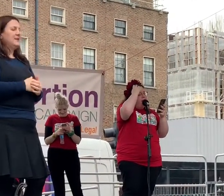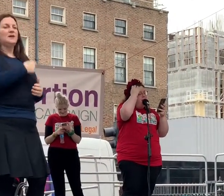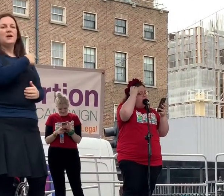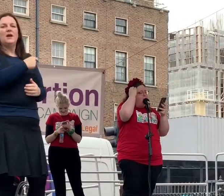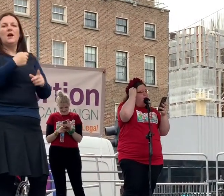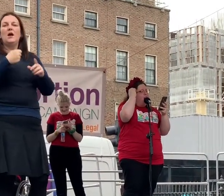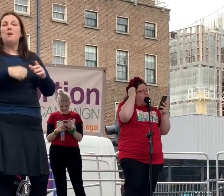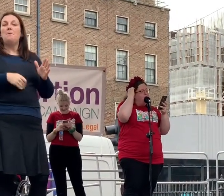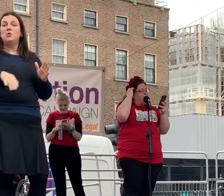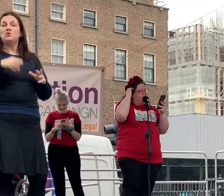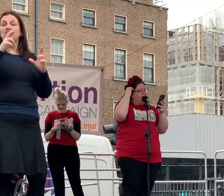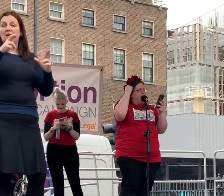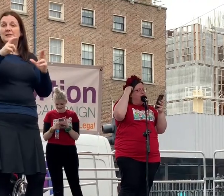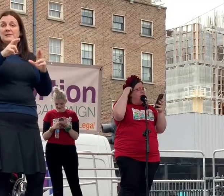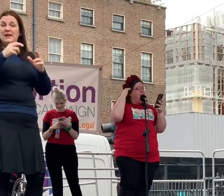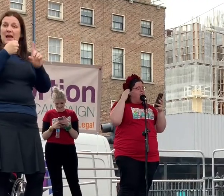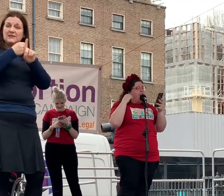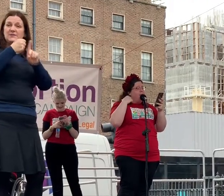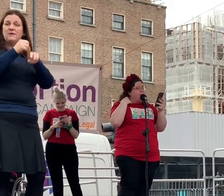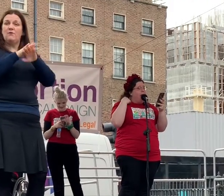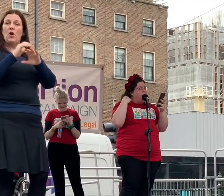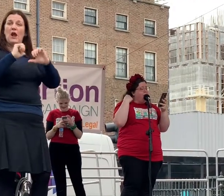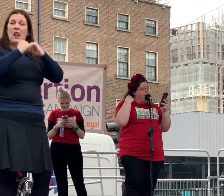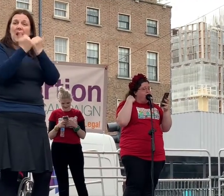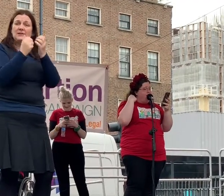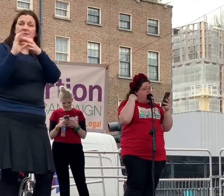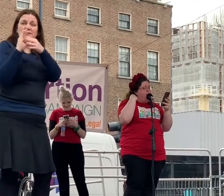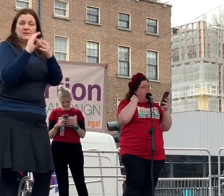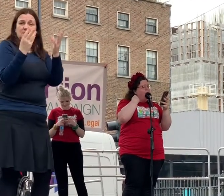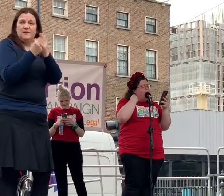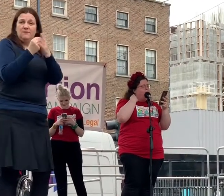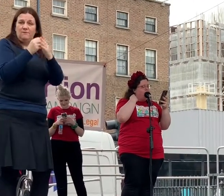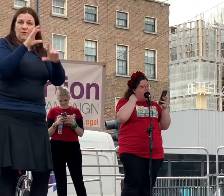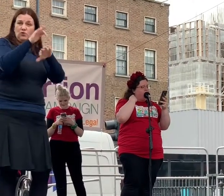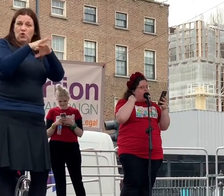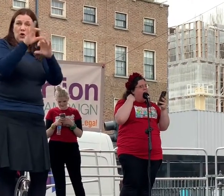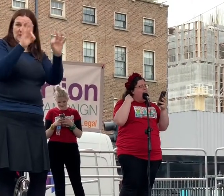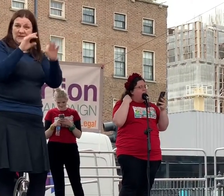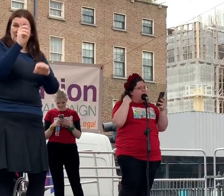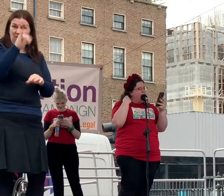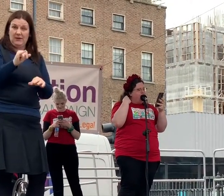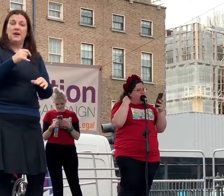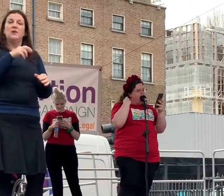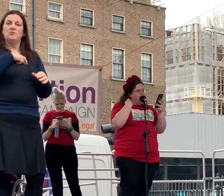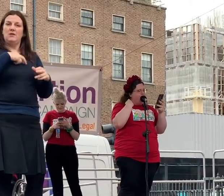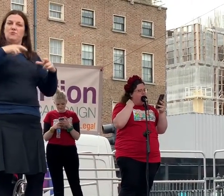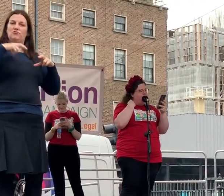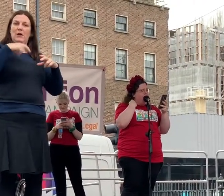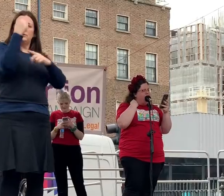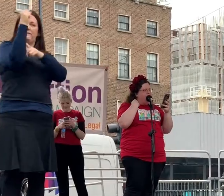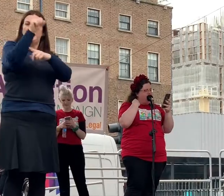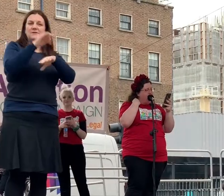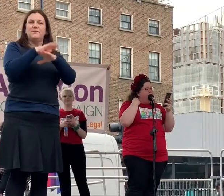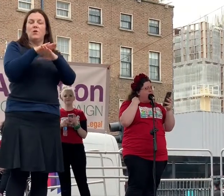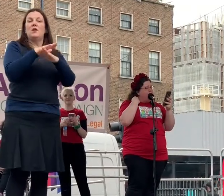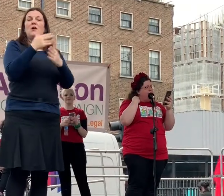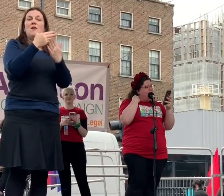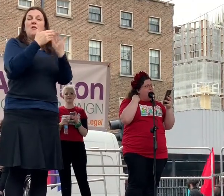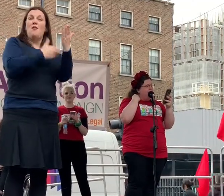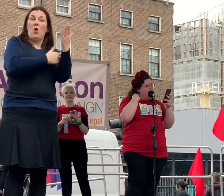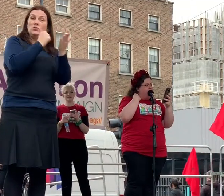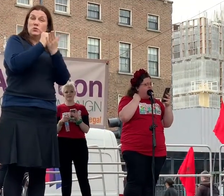rights activist with Alliance for Choice Dairy. She is a proud feminist and current law student at Queen's University, Belfast,